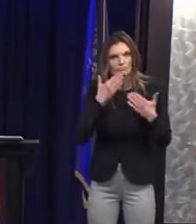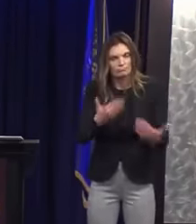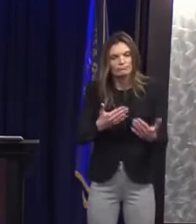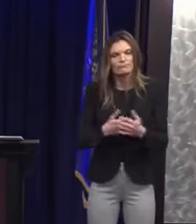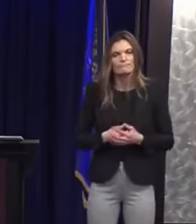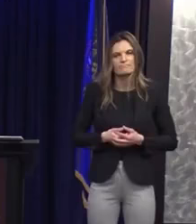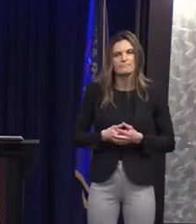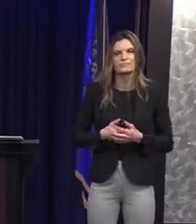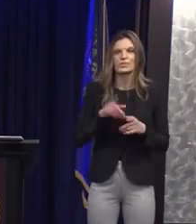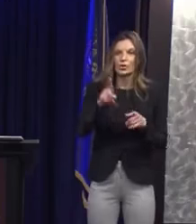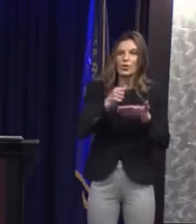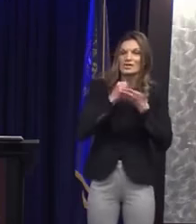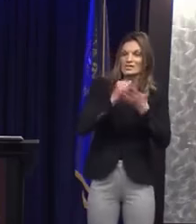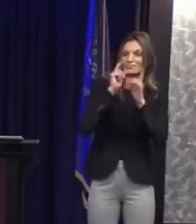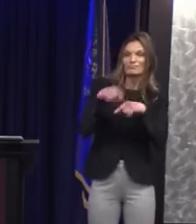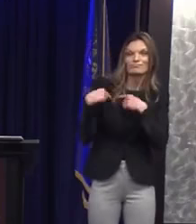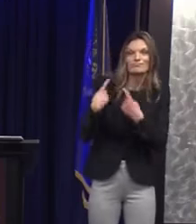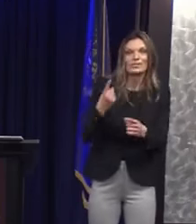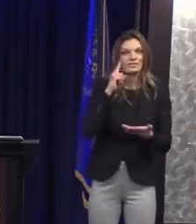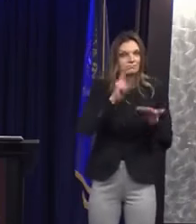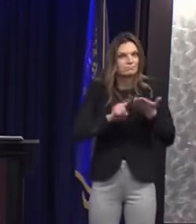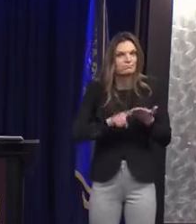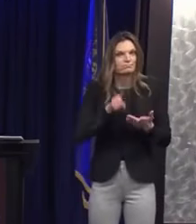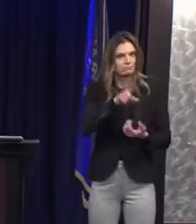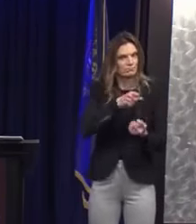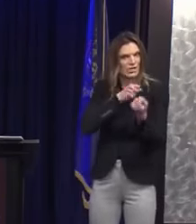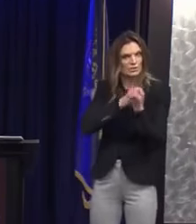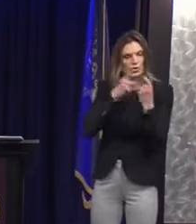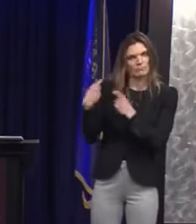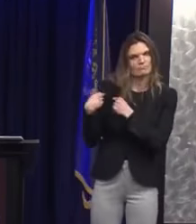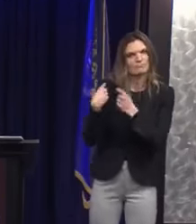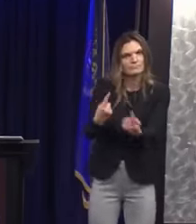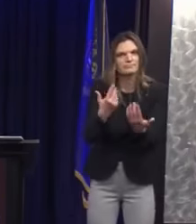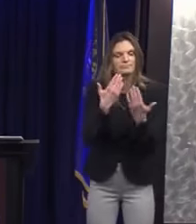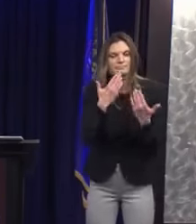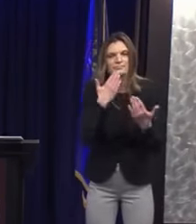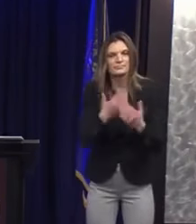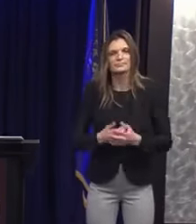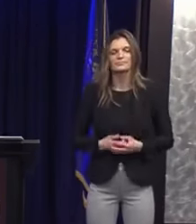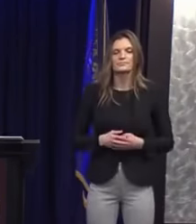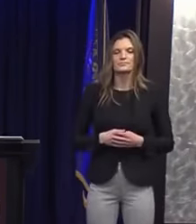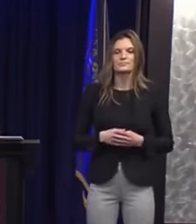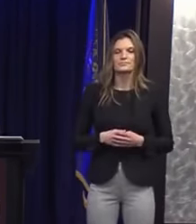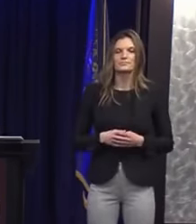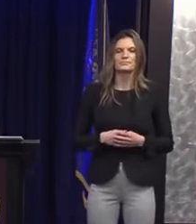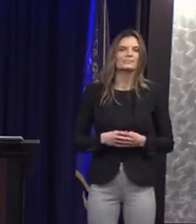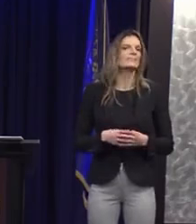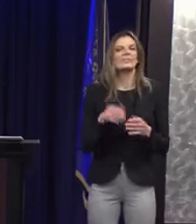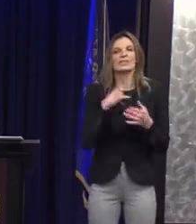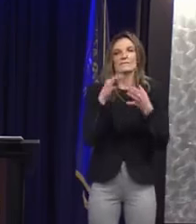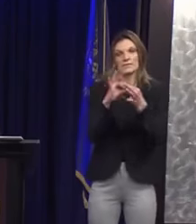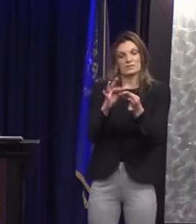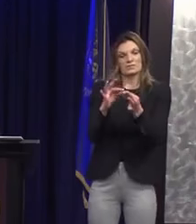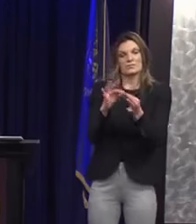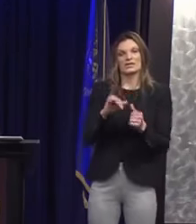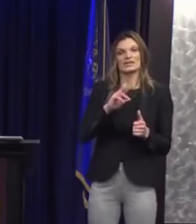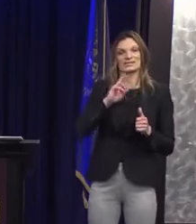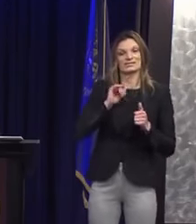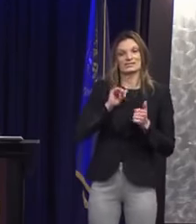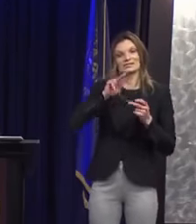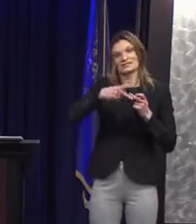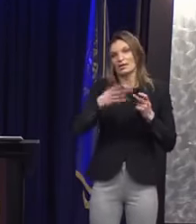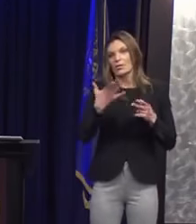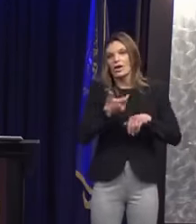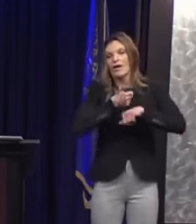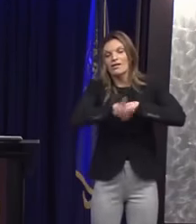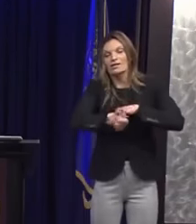and assistance during the course of this investigation. As I mentioned at the beginning, a second allegation brought forth